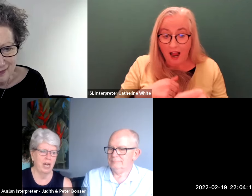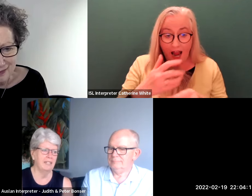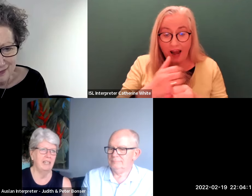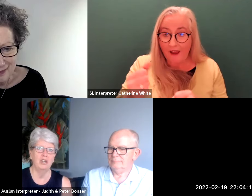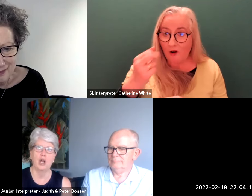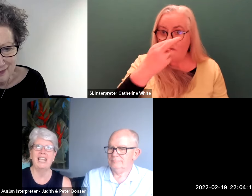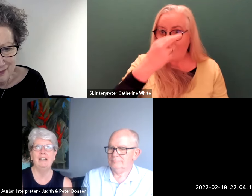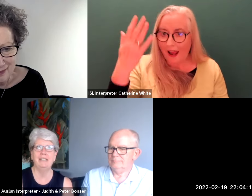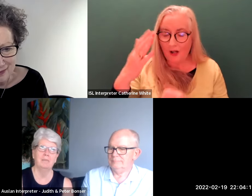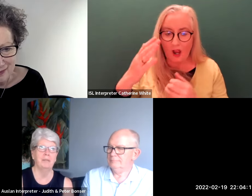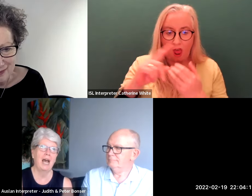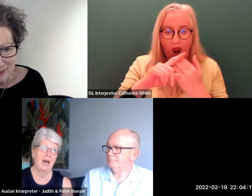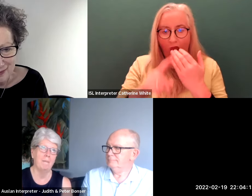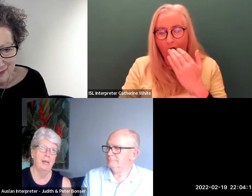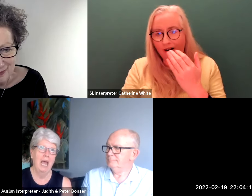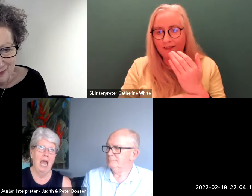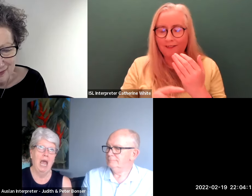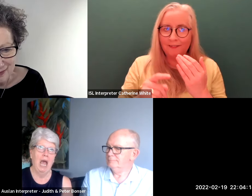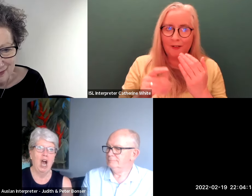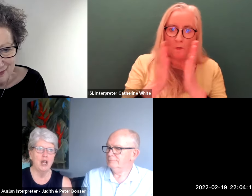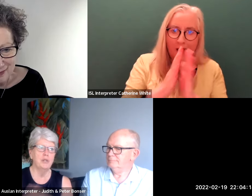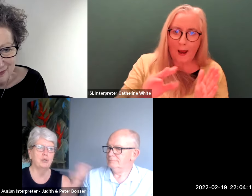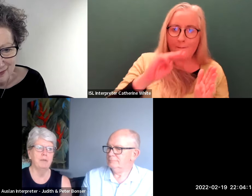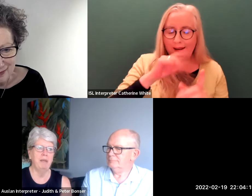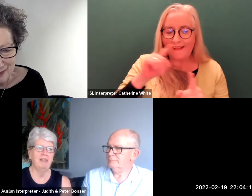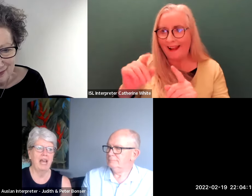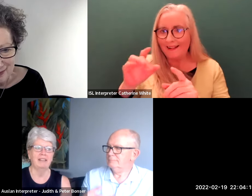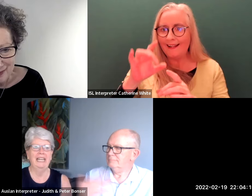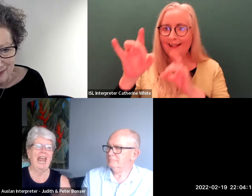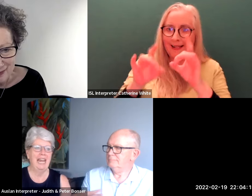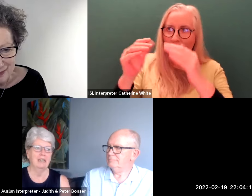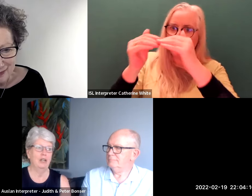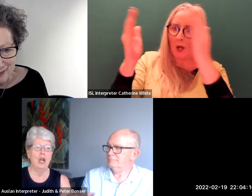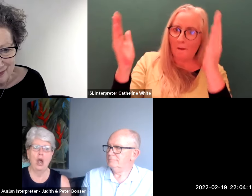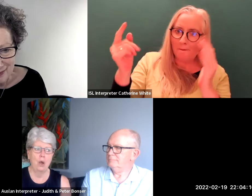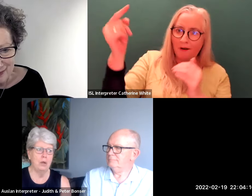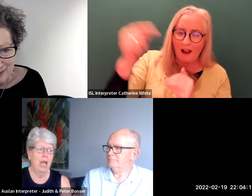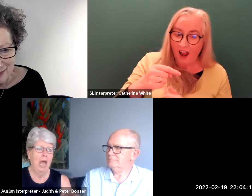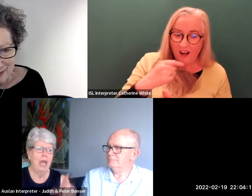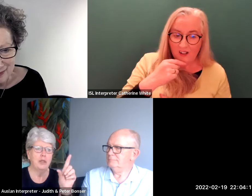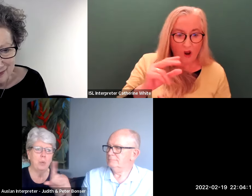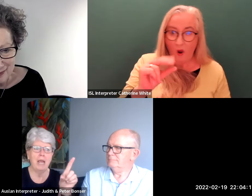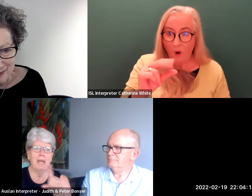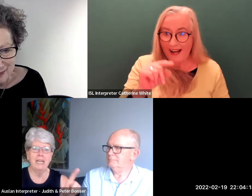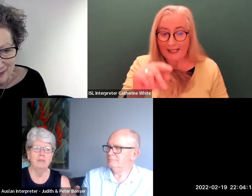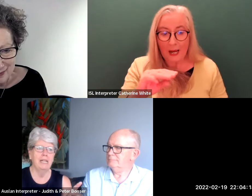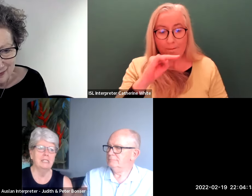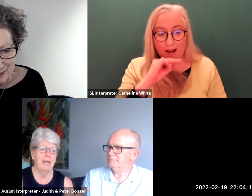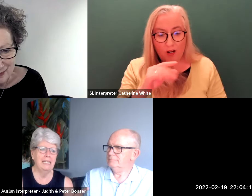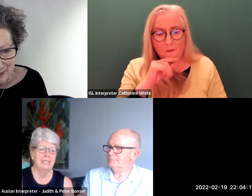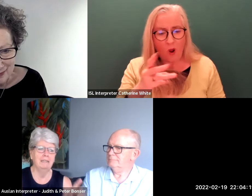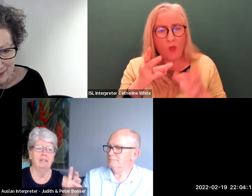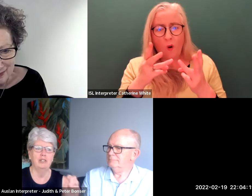lord's prayer says you know kingdom come i always thought it meant that the land no the way peter